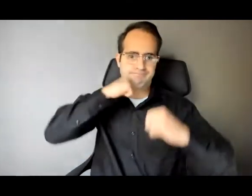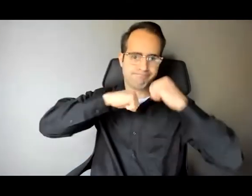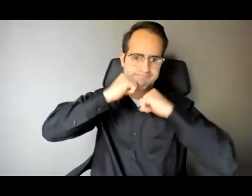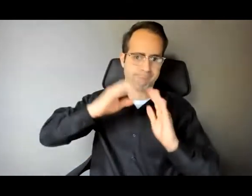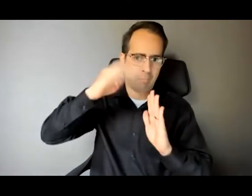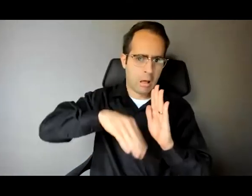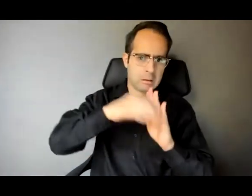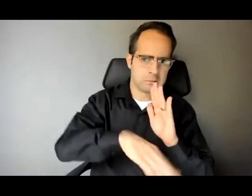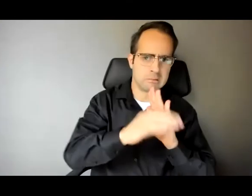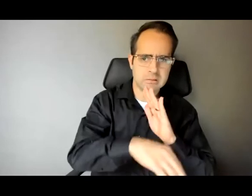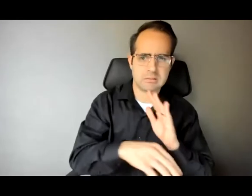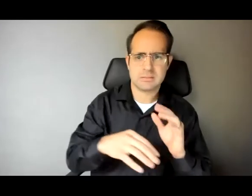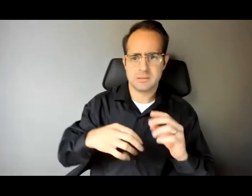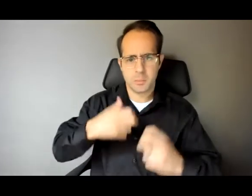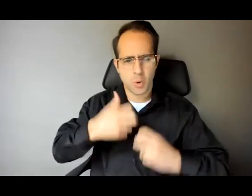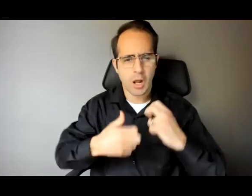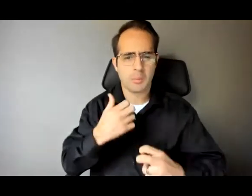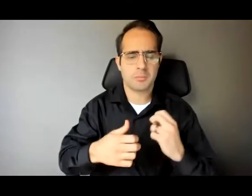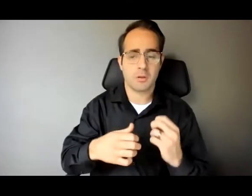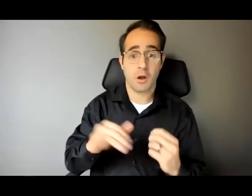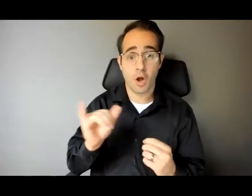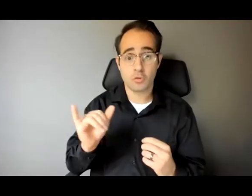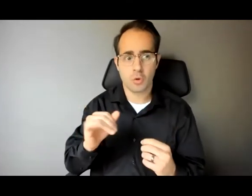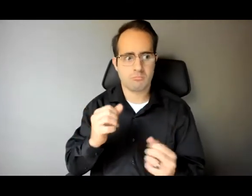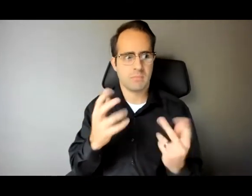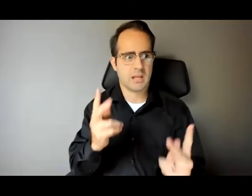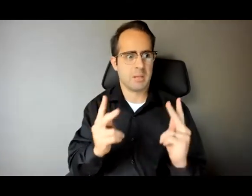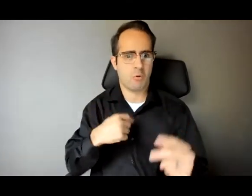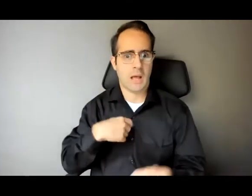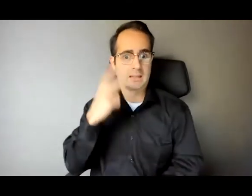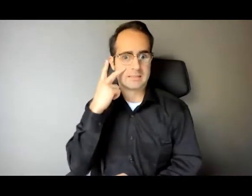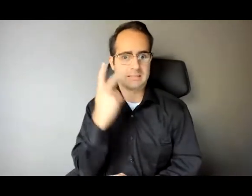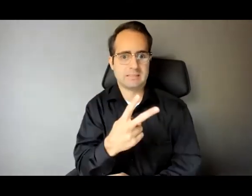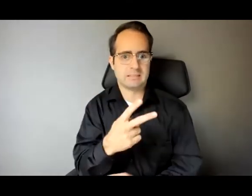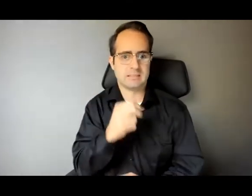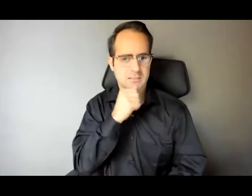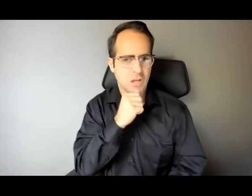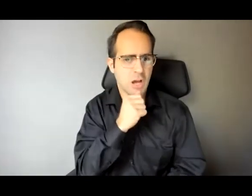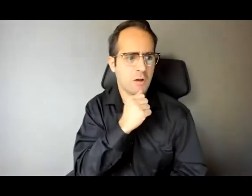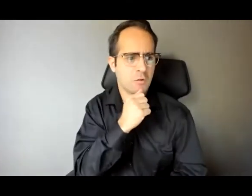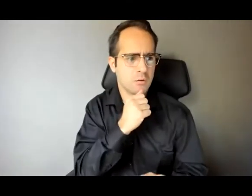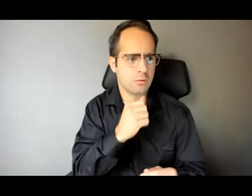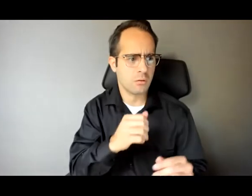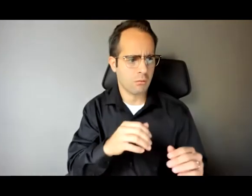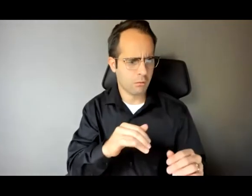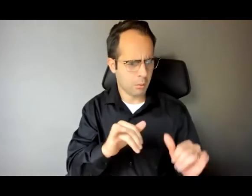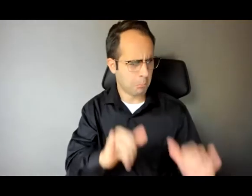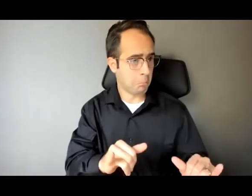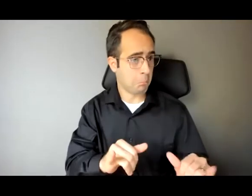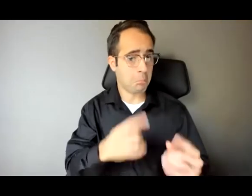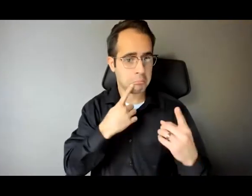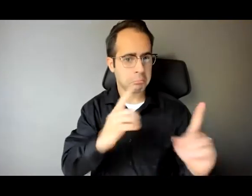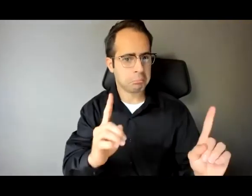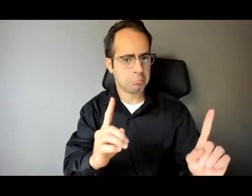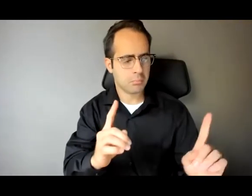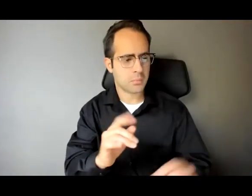people around me I've seen go through suffering and then prevail like that has become my go-to for faith in the